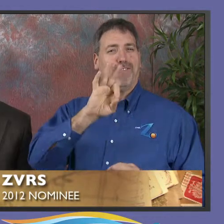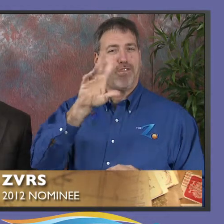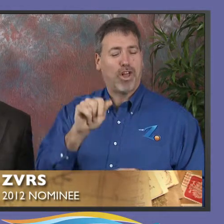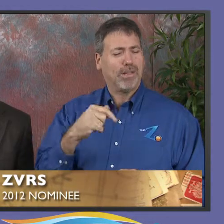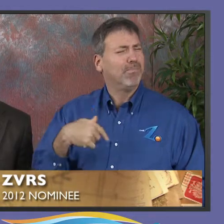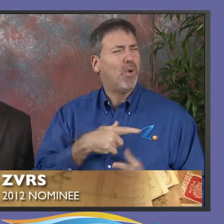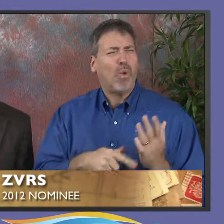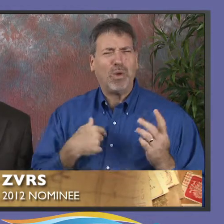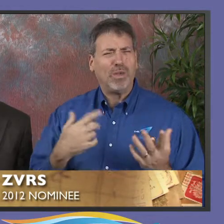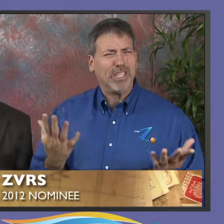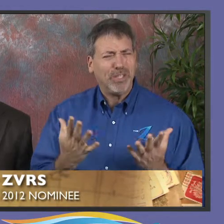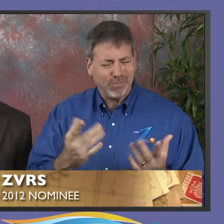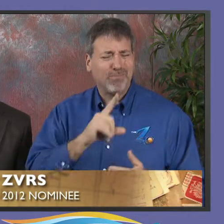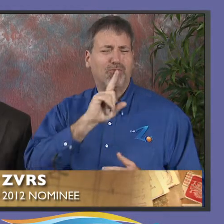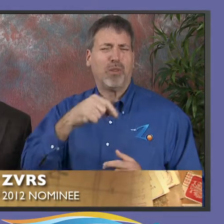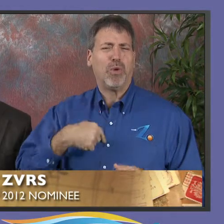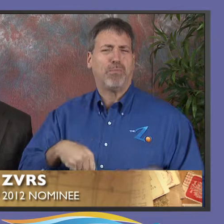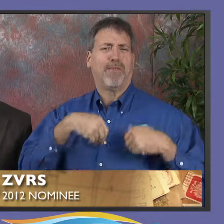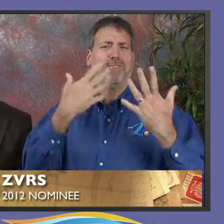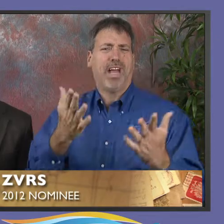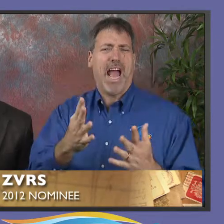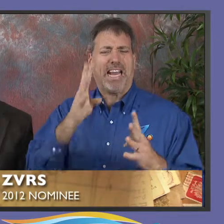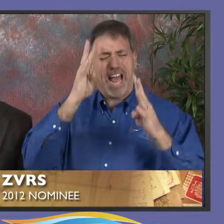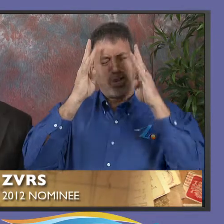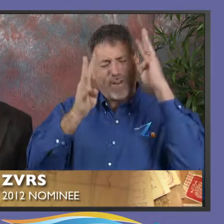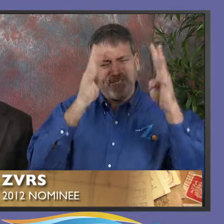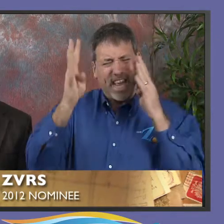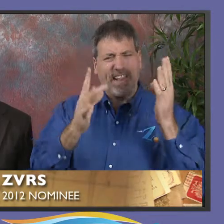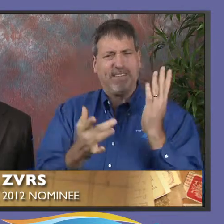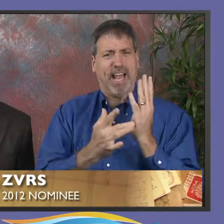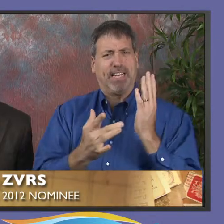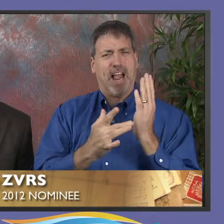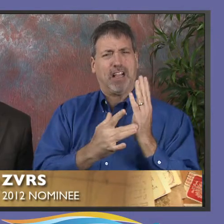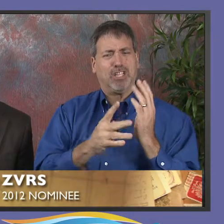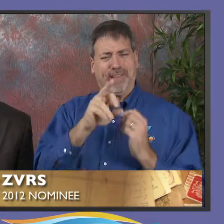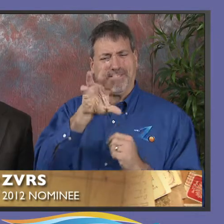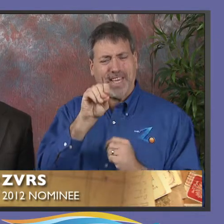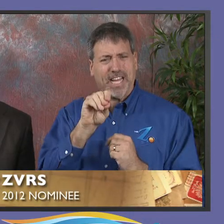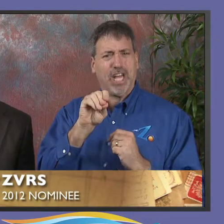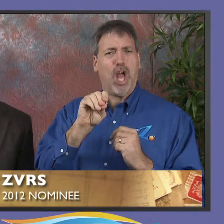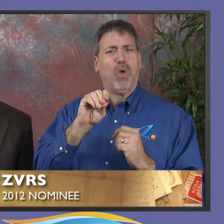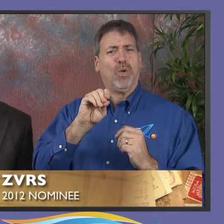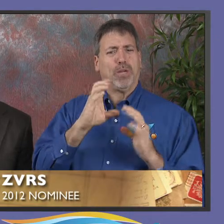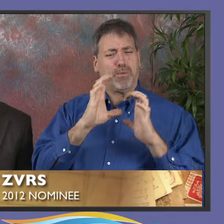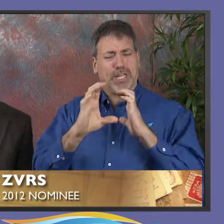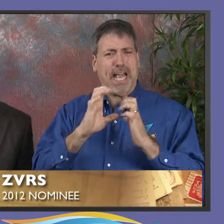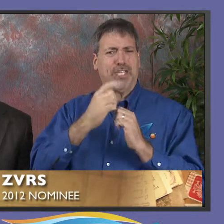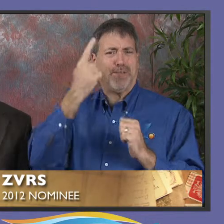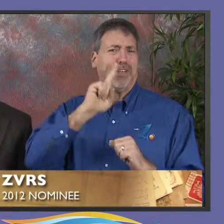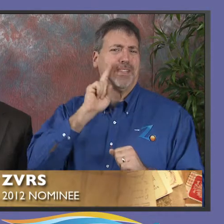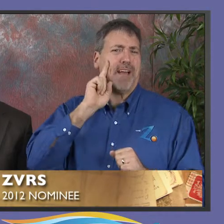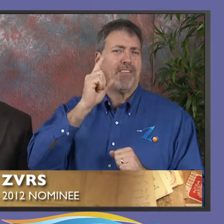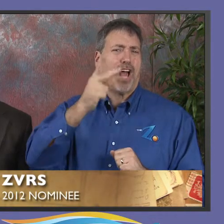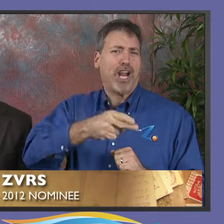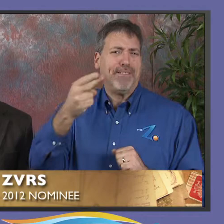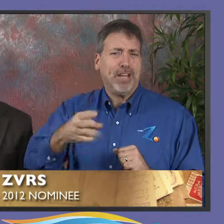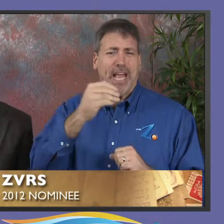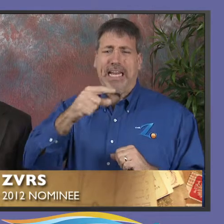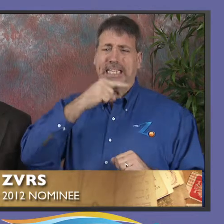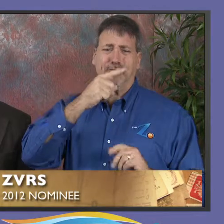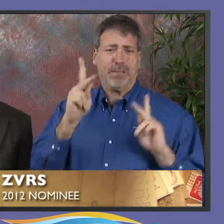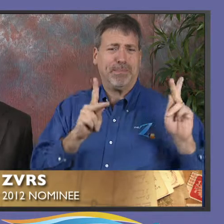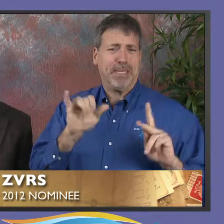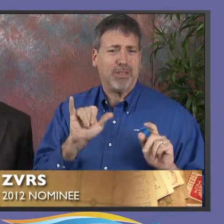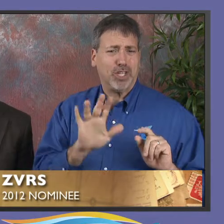based here in Clearwater, Florida. What we do is provide a very innovative, technical video communication solution